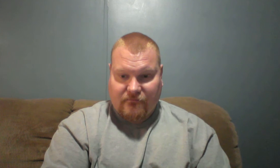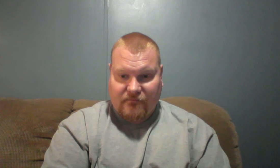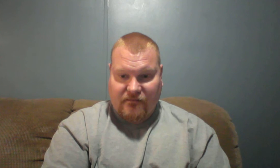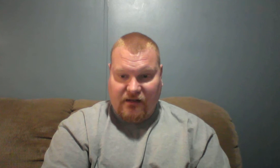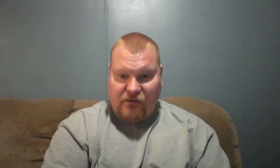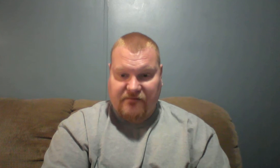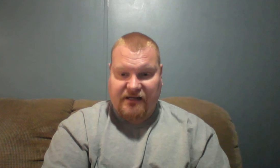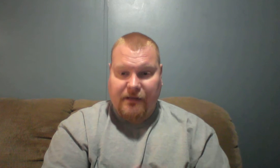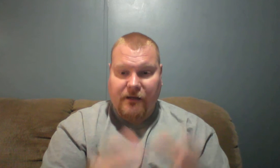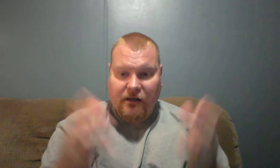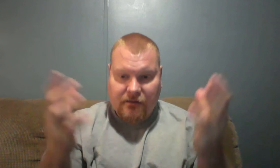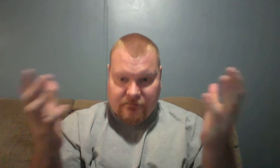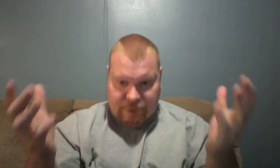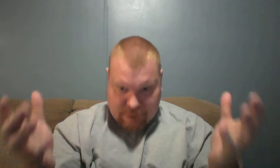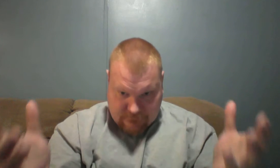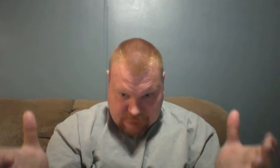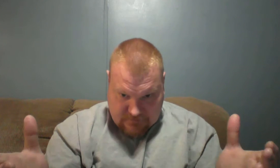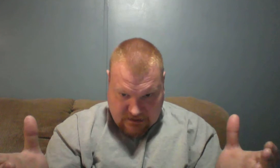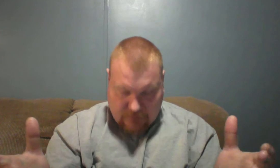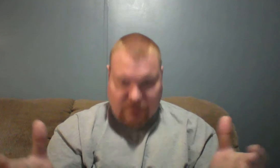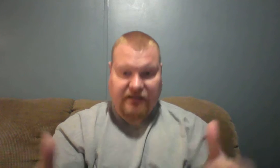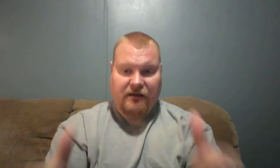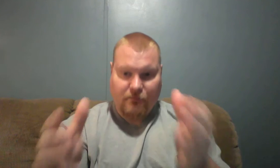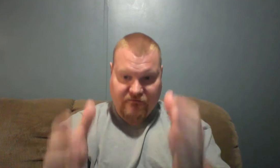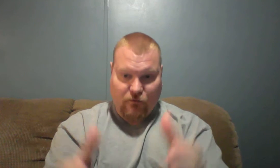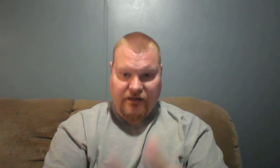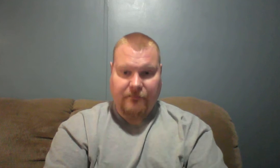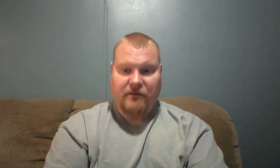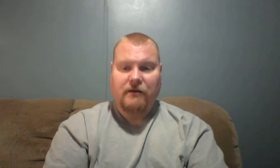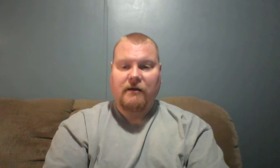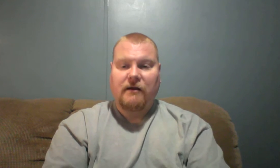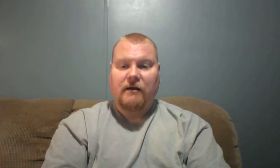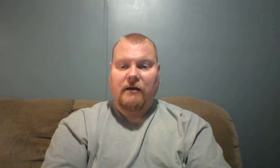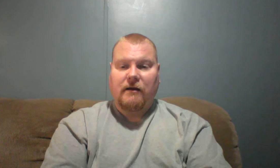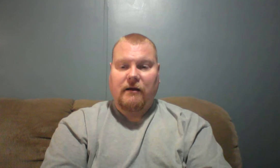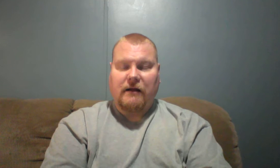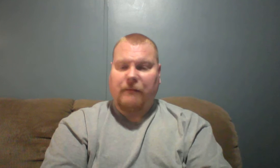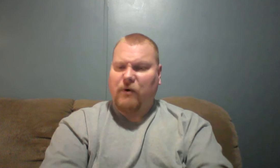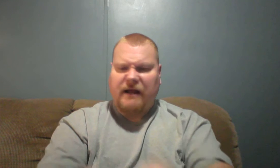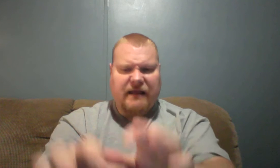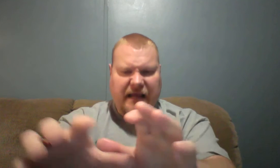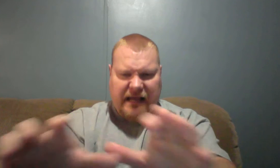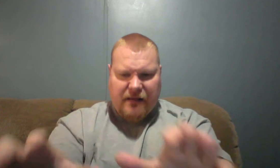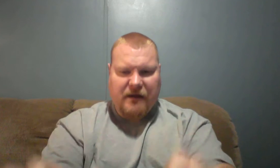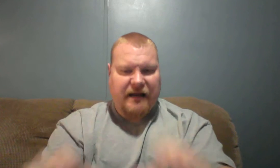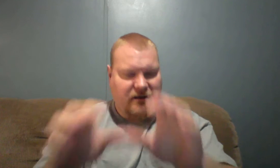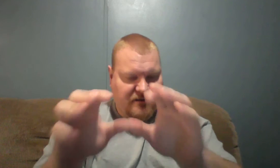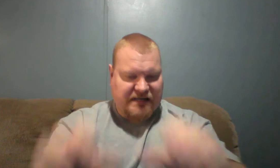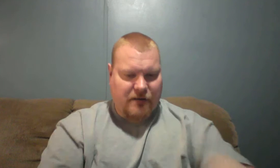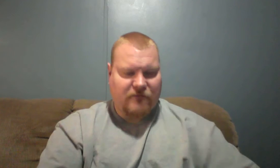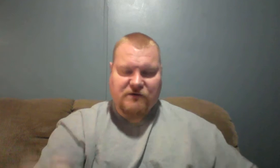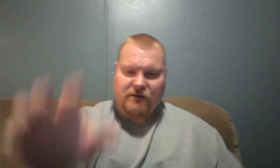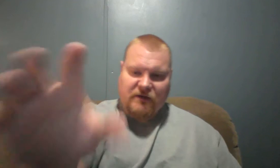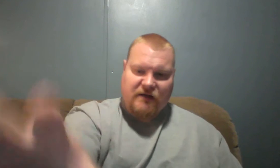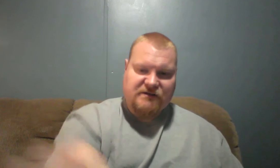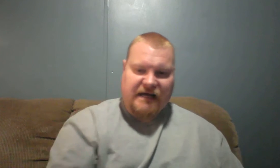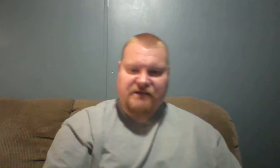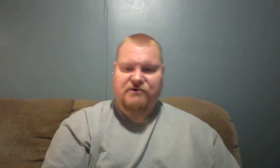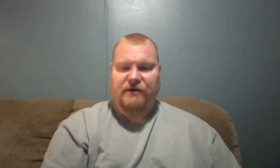And we have to come humbly before Him. I pray that anybody in the sound voice on the other side of the screen,